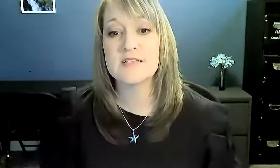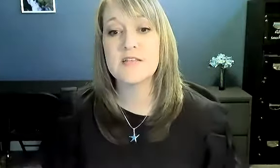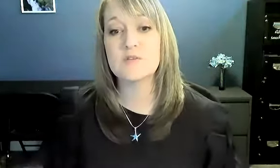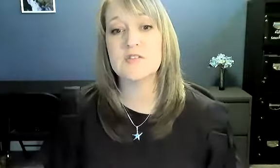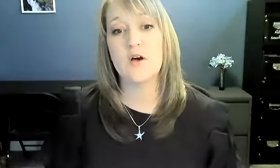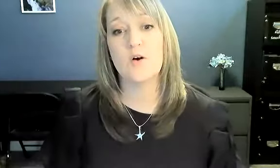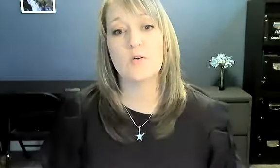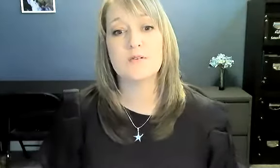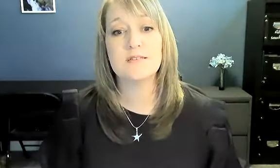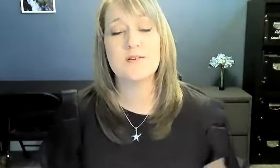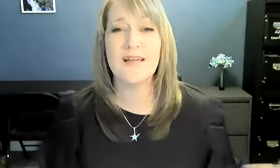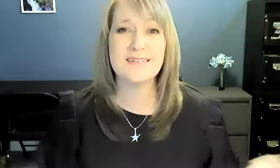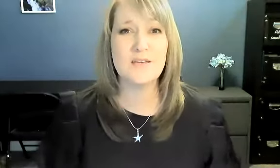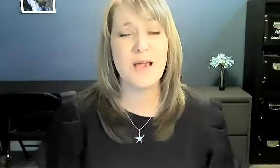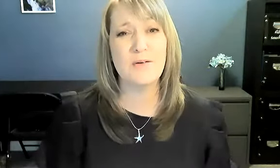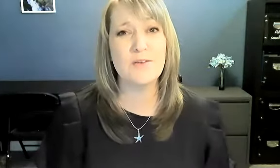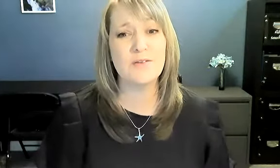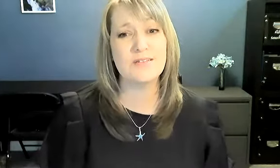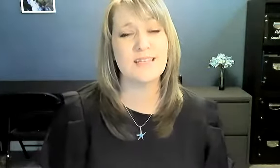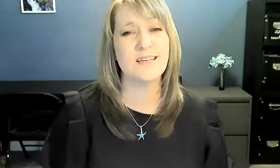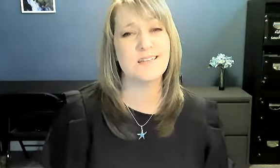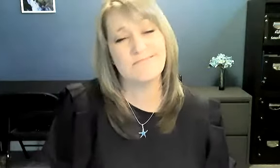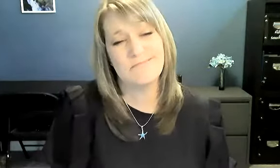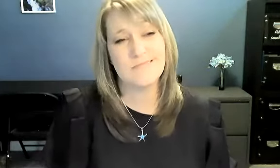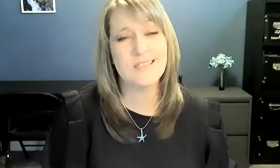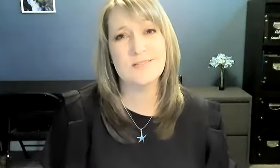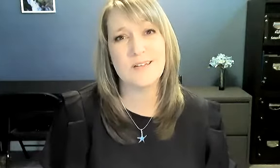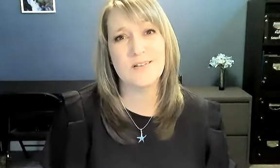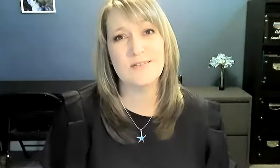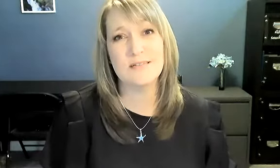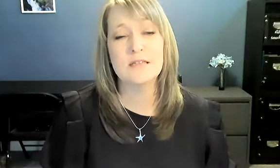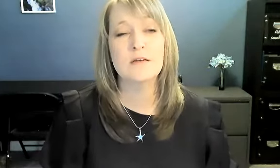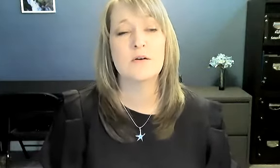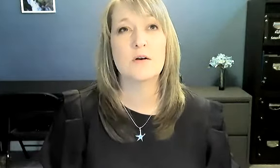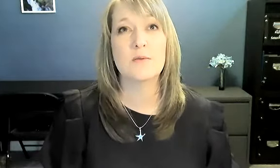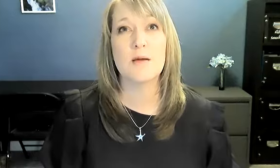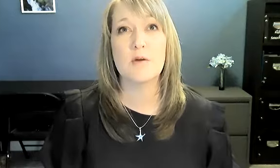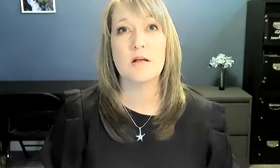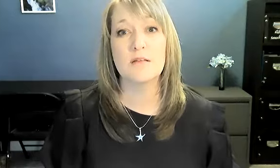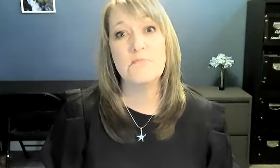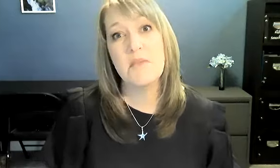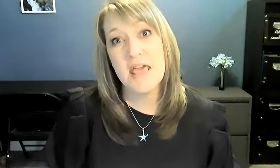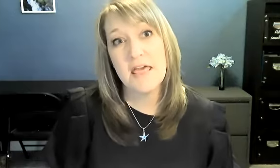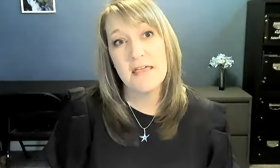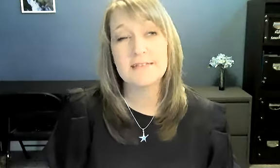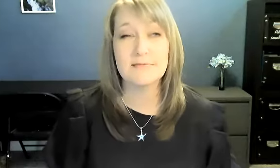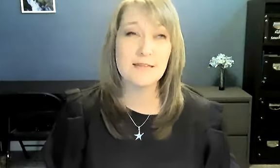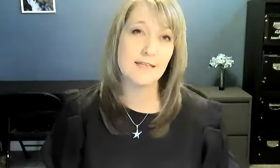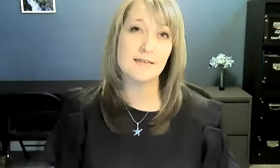So, so. So if I ask you, how are you? And you say, so, so, or you might want to call it meh, something like that.